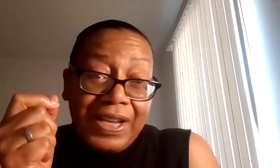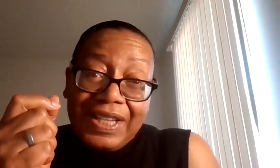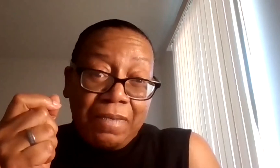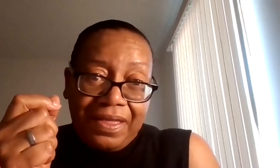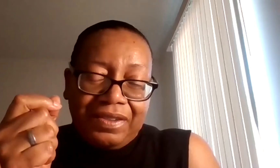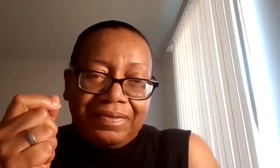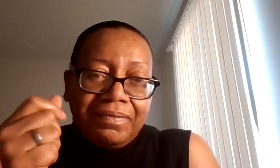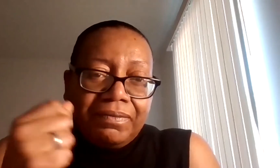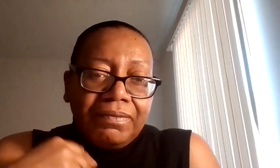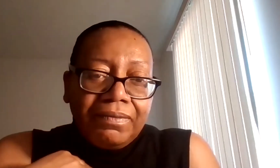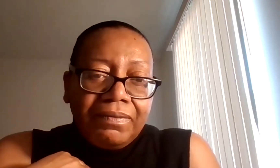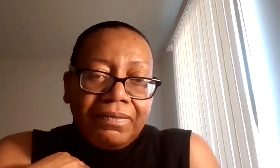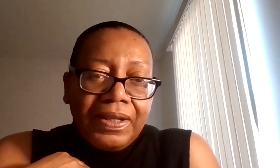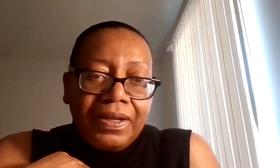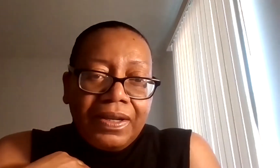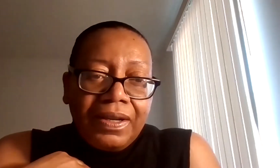for his mother.